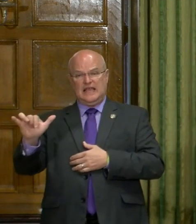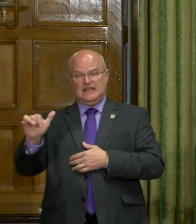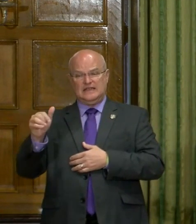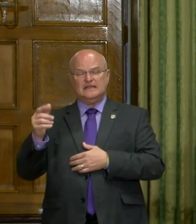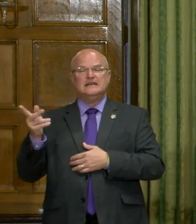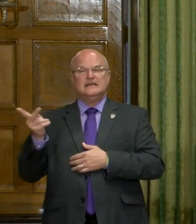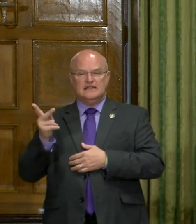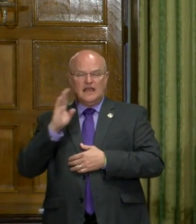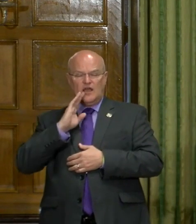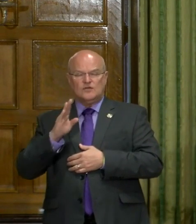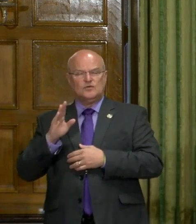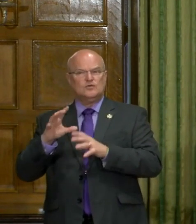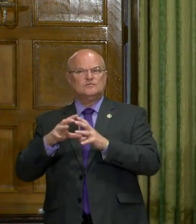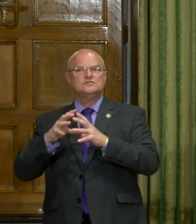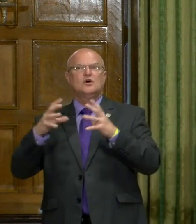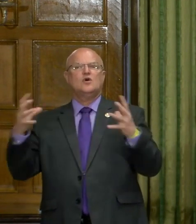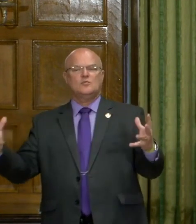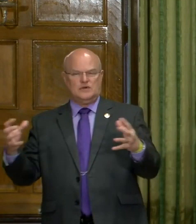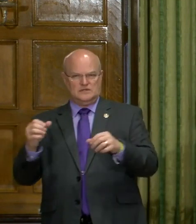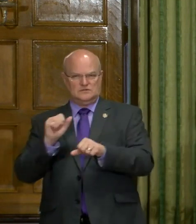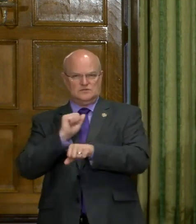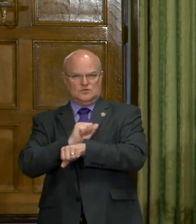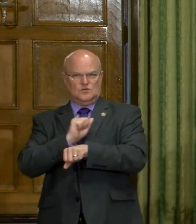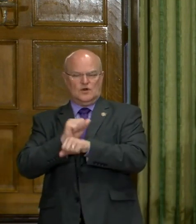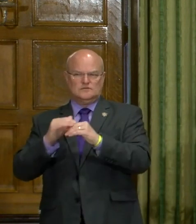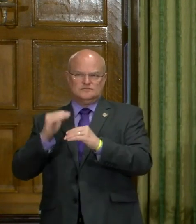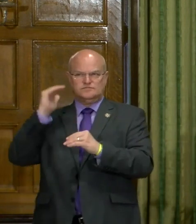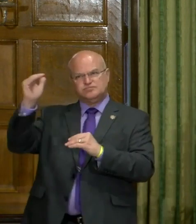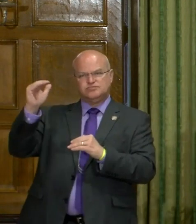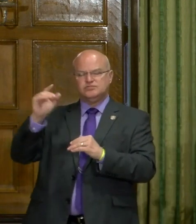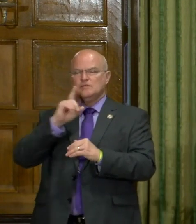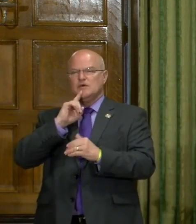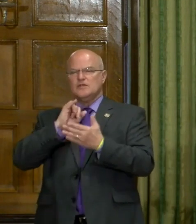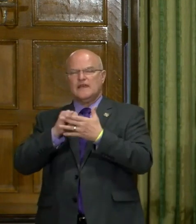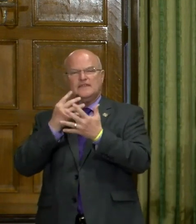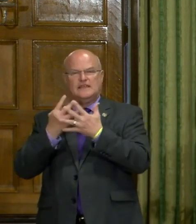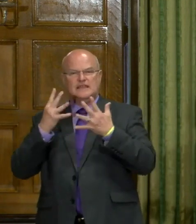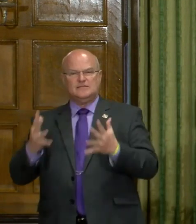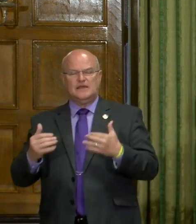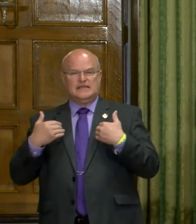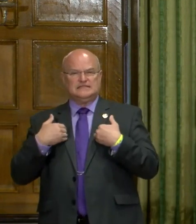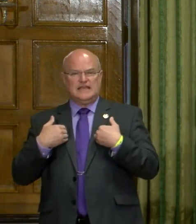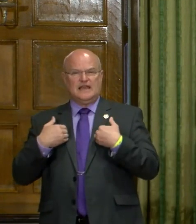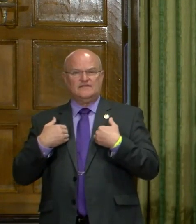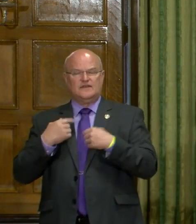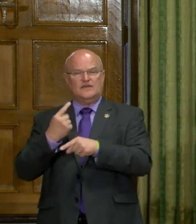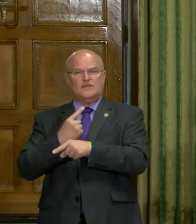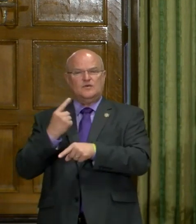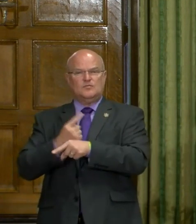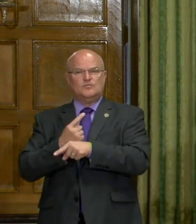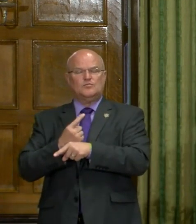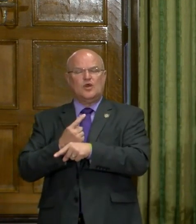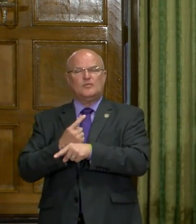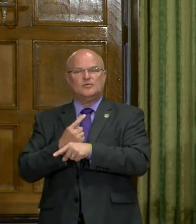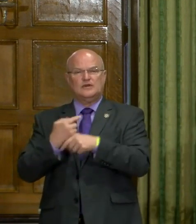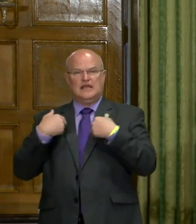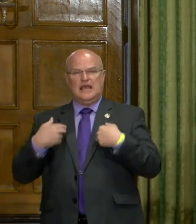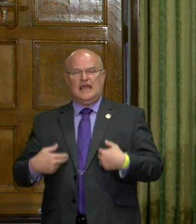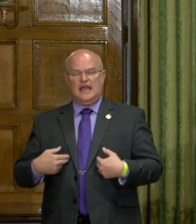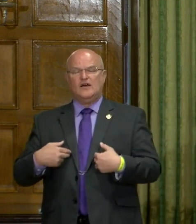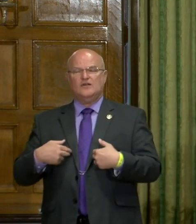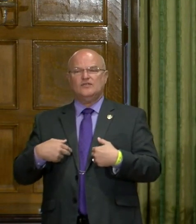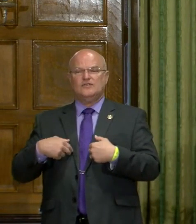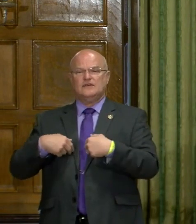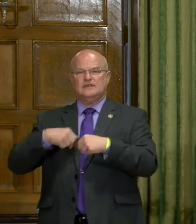that they're going to extraordinary lengths to, uh, make sure the inmates are having the, uh, proper, uh, health